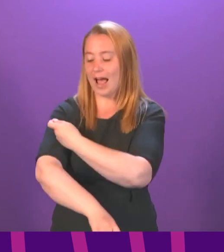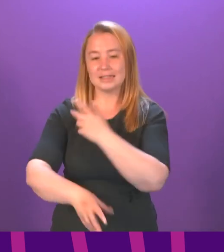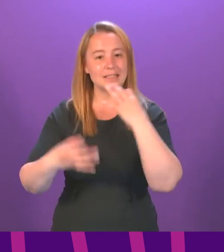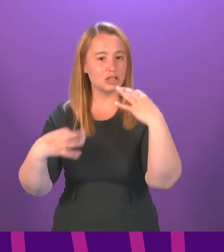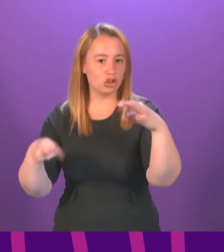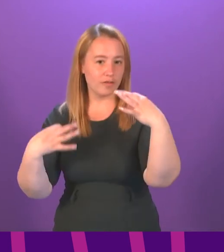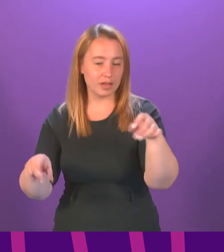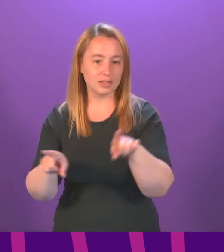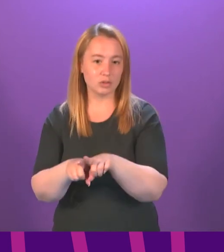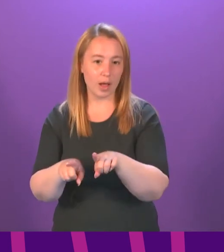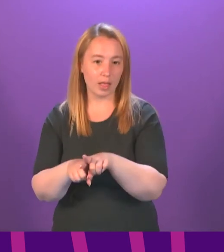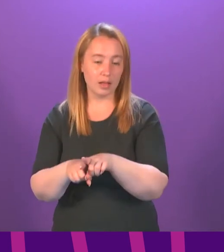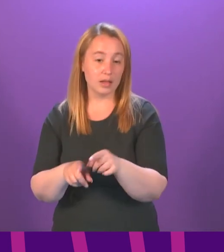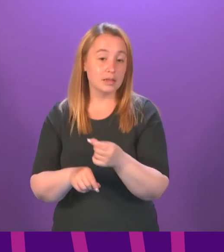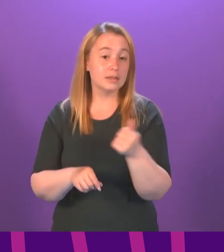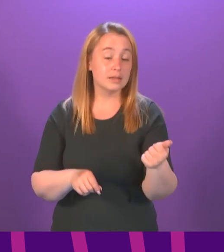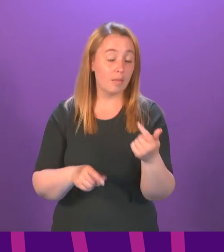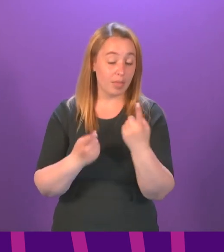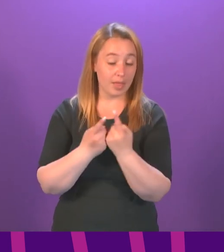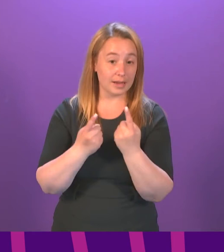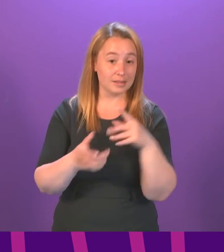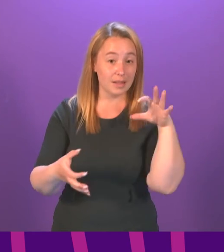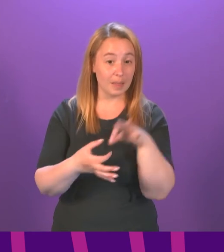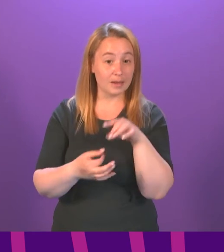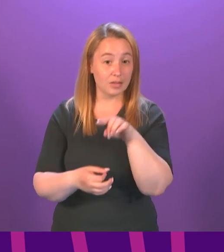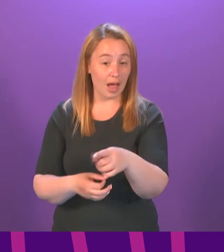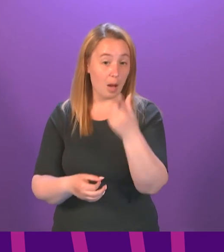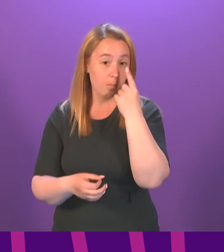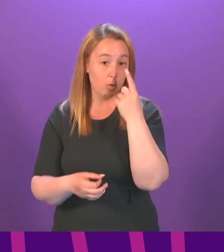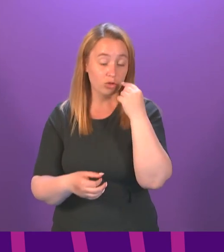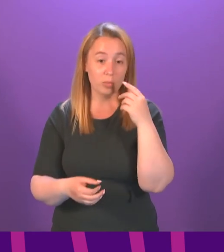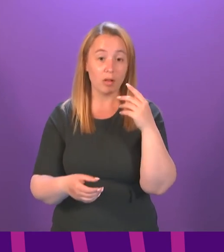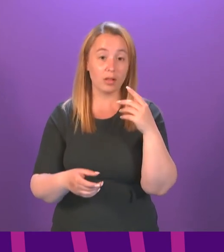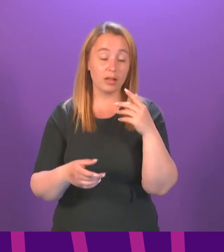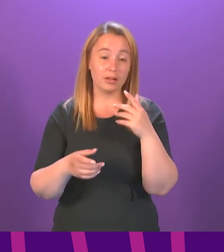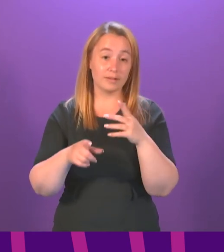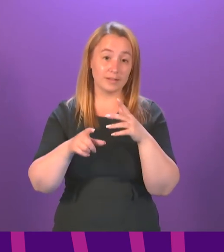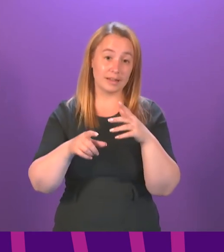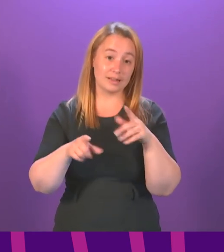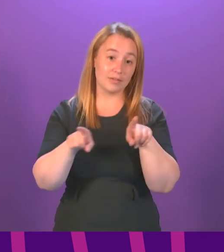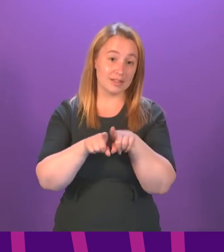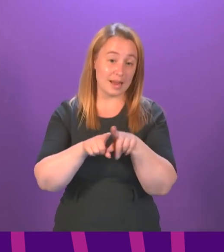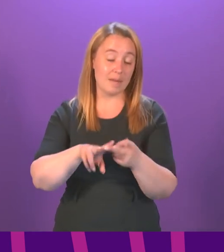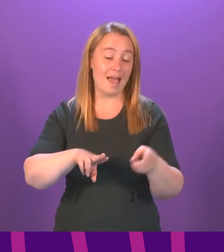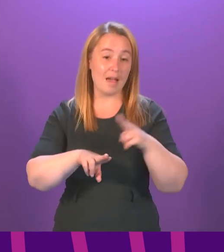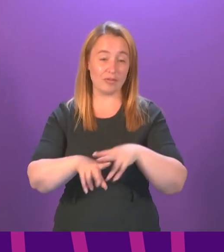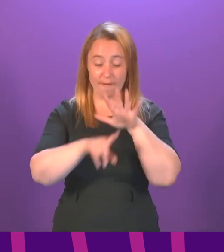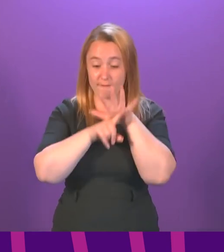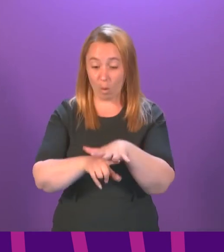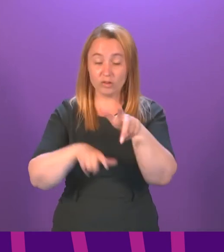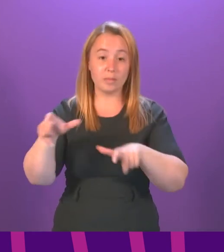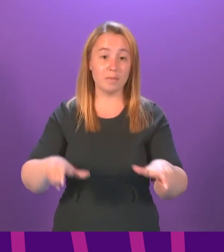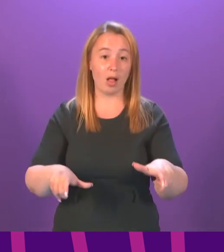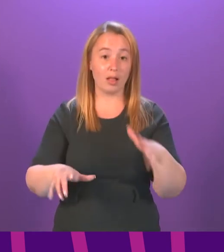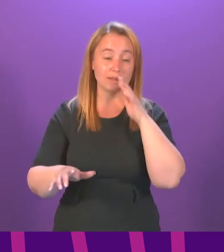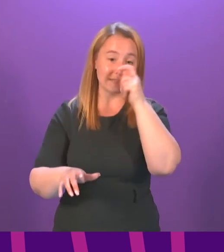Some of those same concerns would also apply when it came to making tests mandatory. So, there are equality issues there. There are also